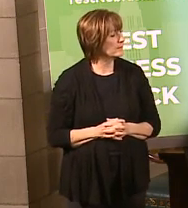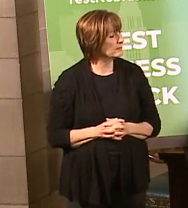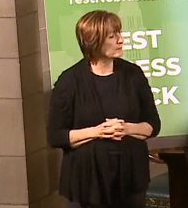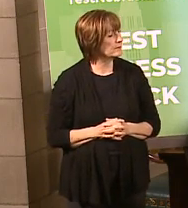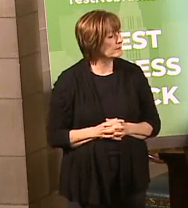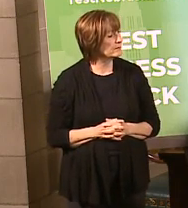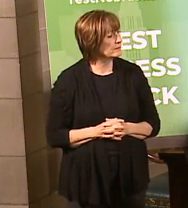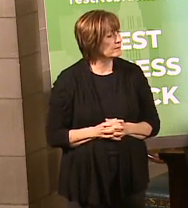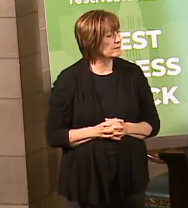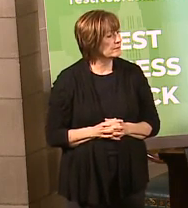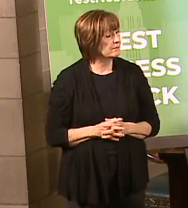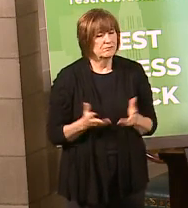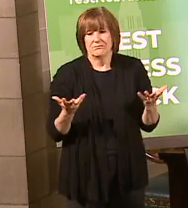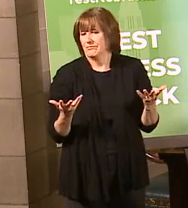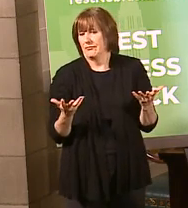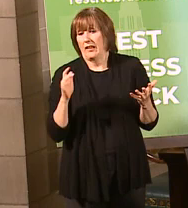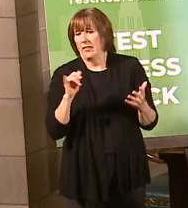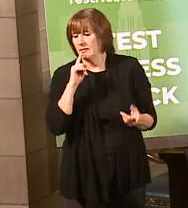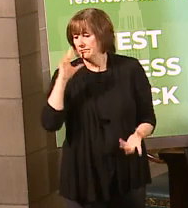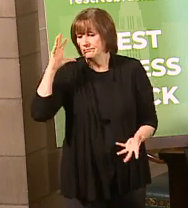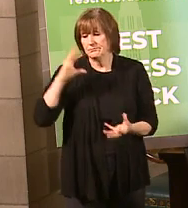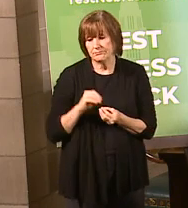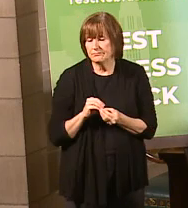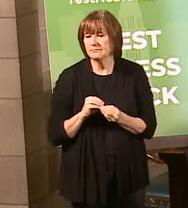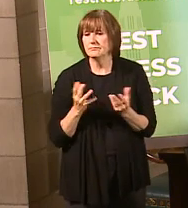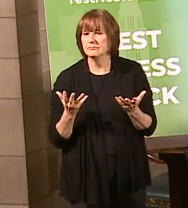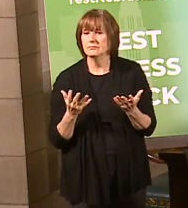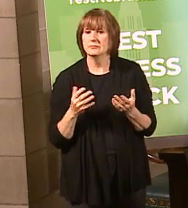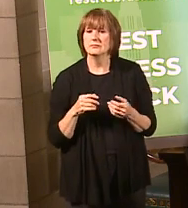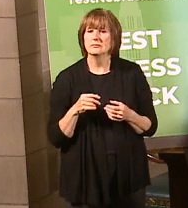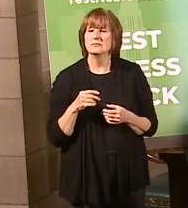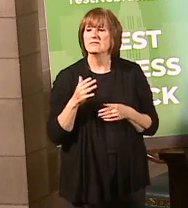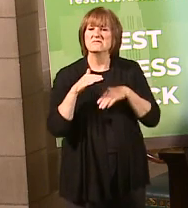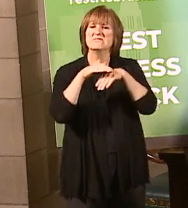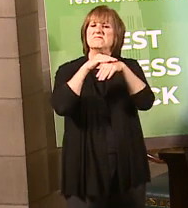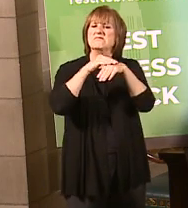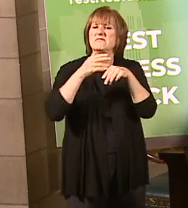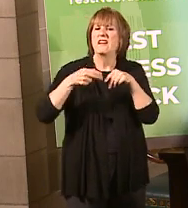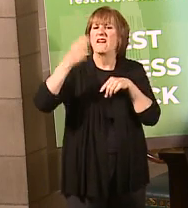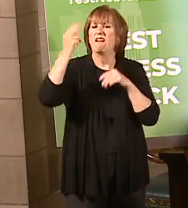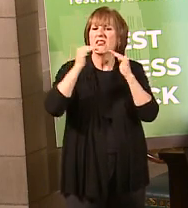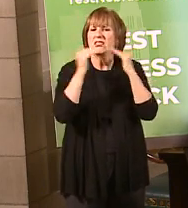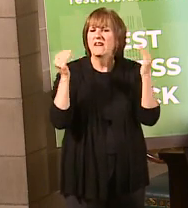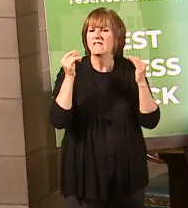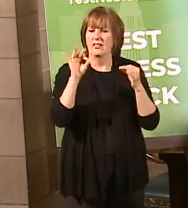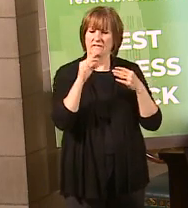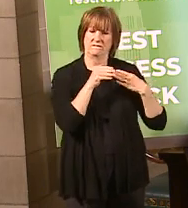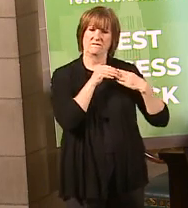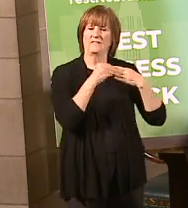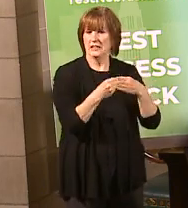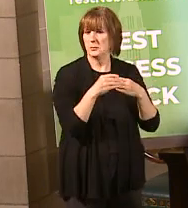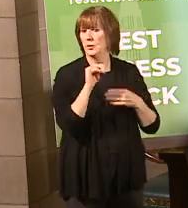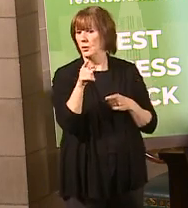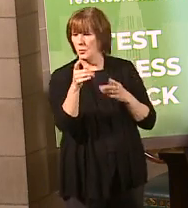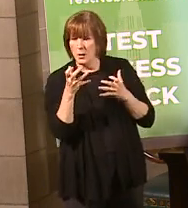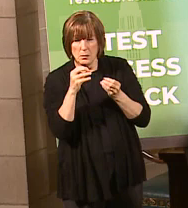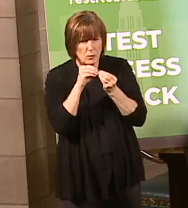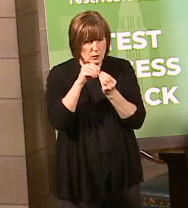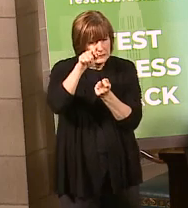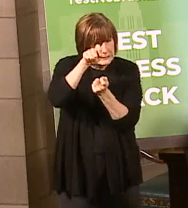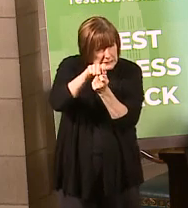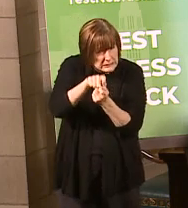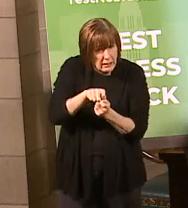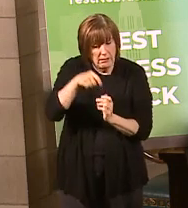So that is really what the high level of what those flexibilities are. I would encourage folks, if you would like details